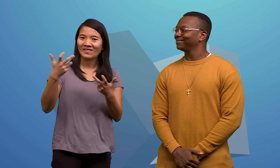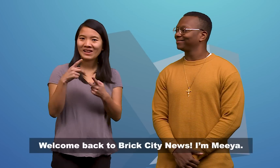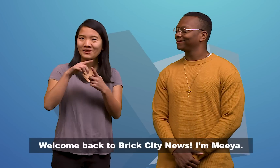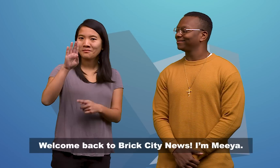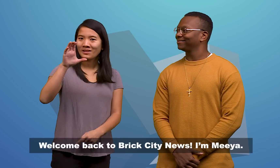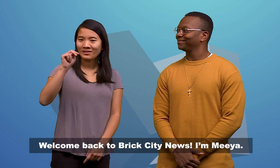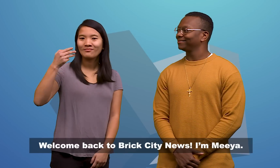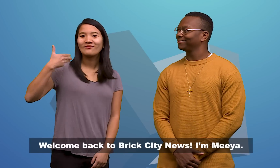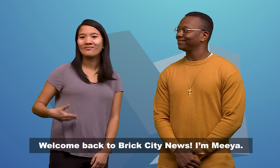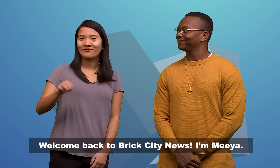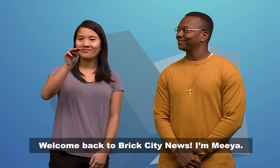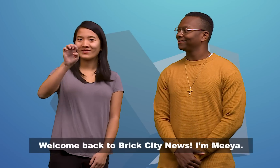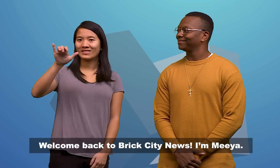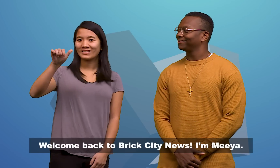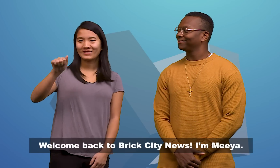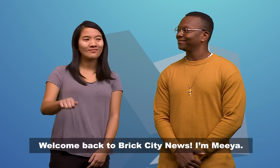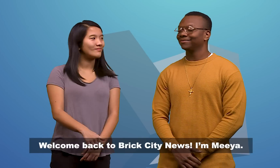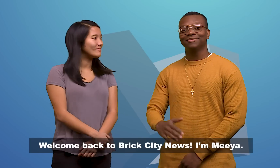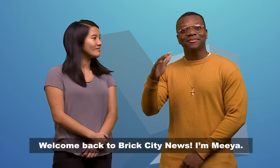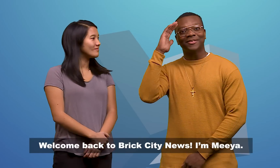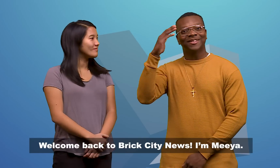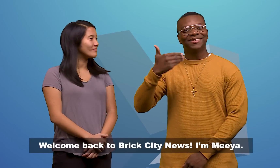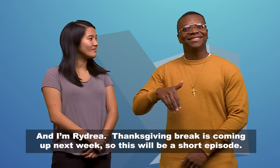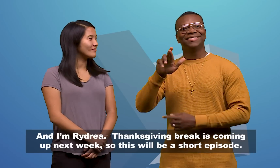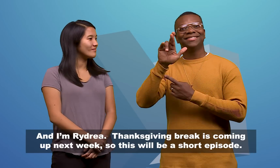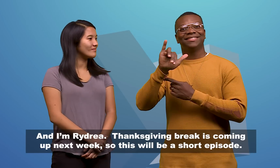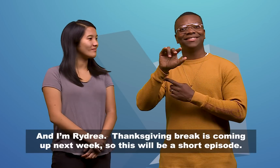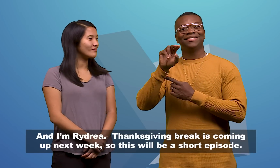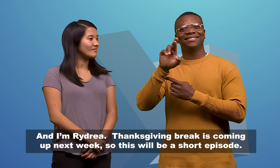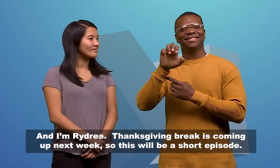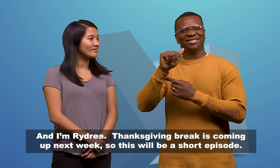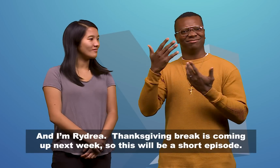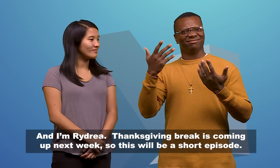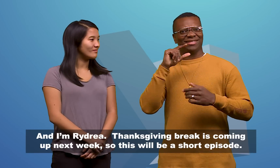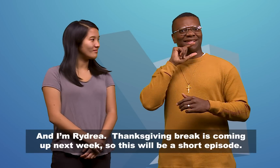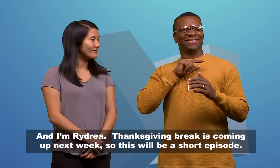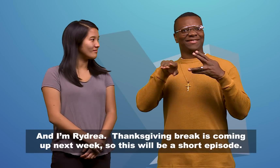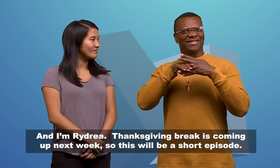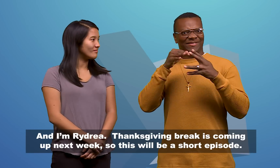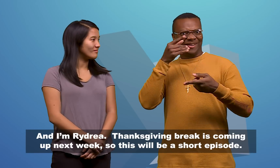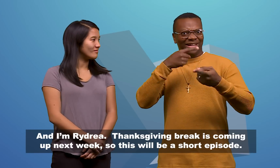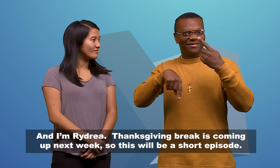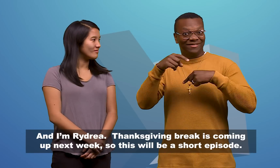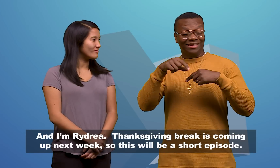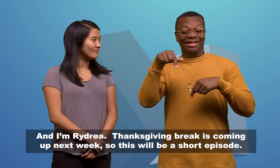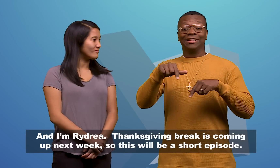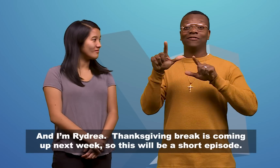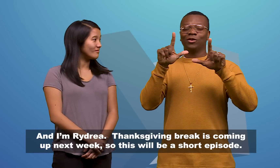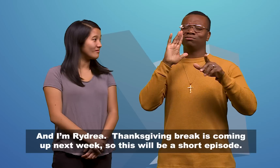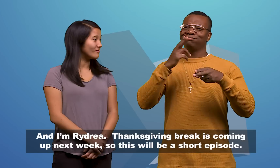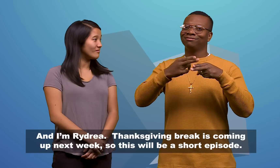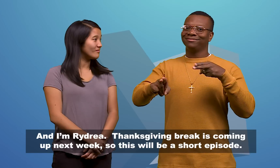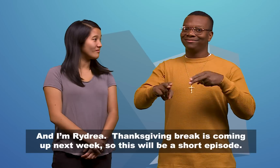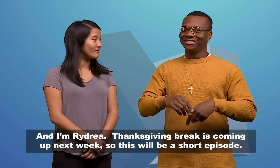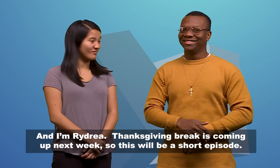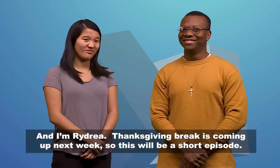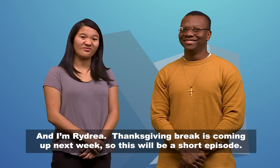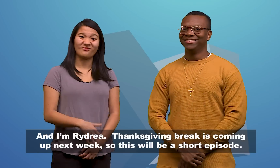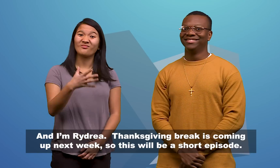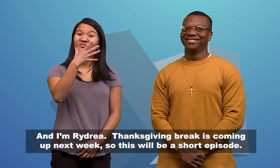Welcome back to Brick City News. I'm Mia. And I'm Rai Drea. Thanksgiving break is coming up next week, so this will be a short episode.